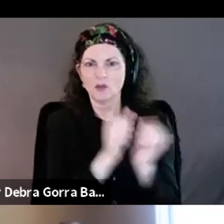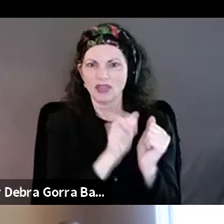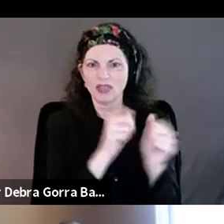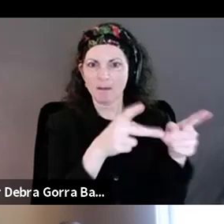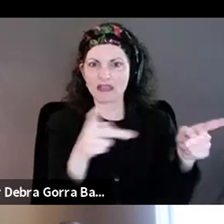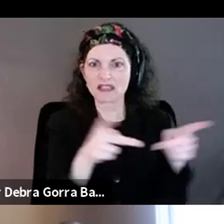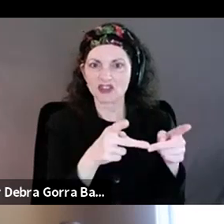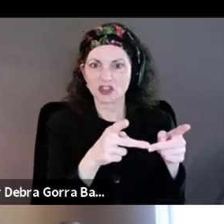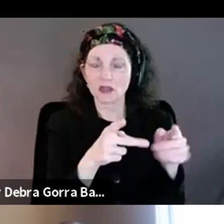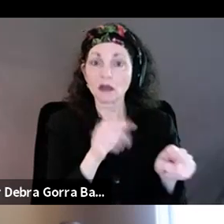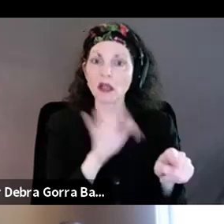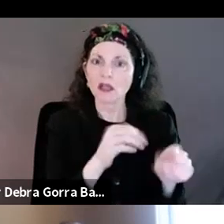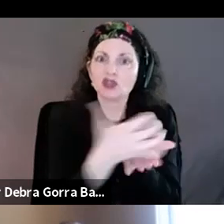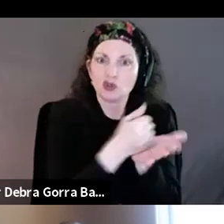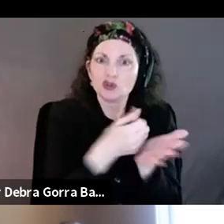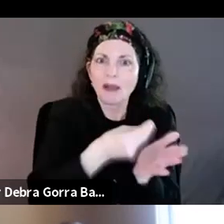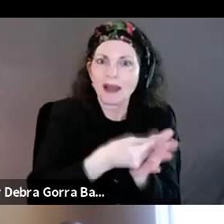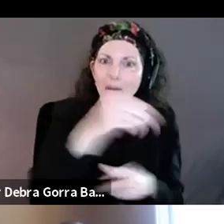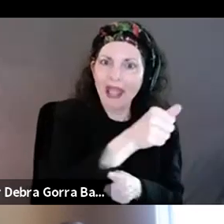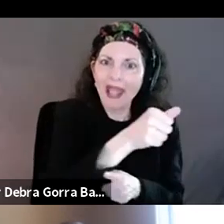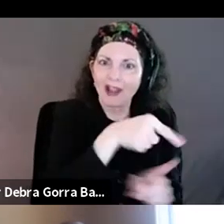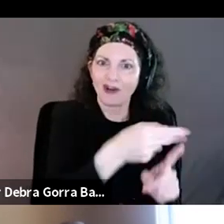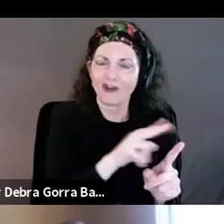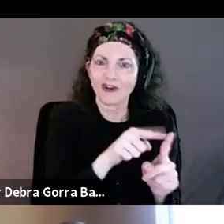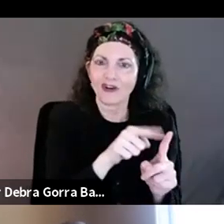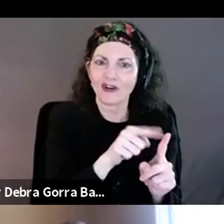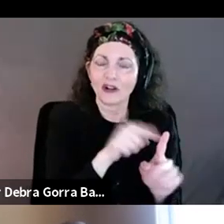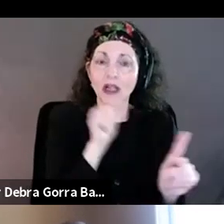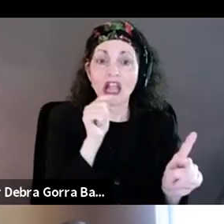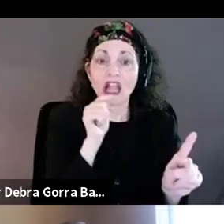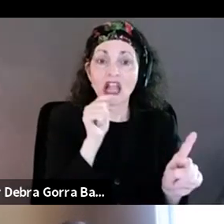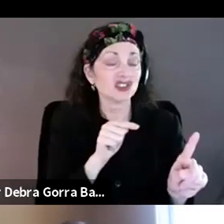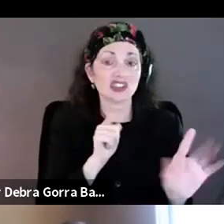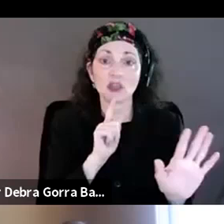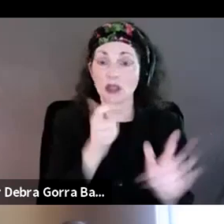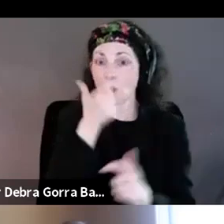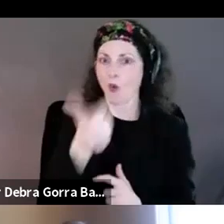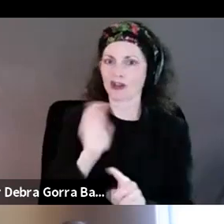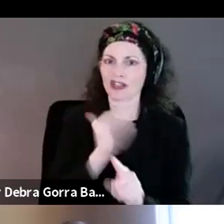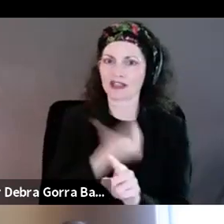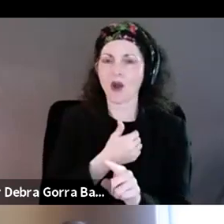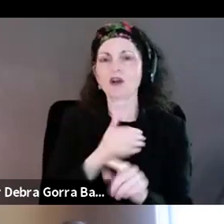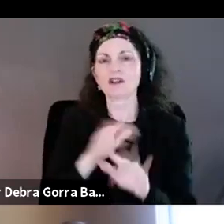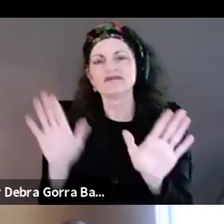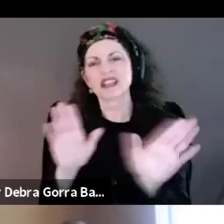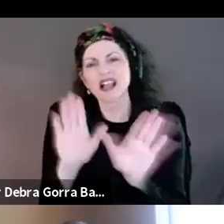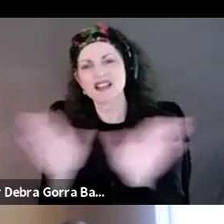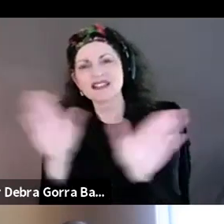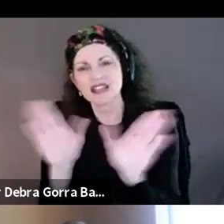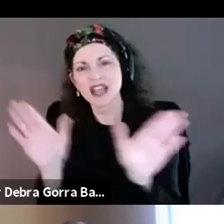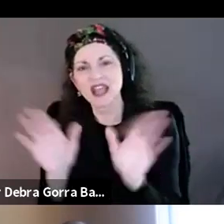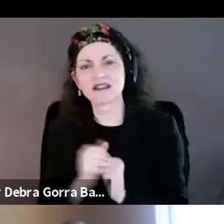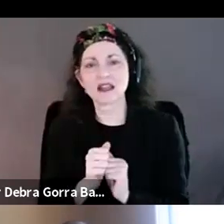position. And, um, she clearly watches on Sundays and, um, a friend of mine introduced us